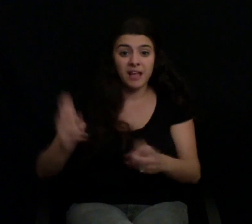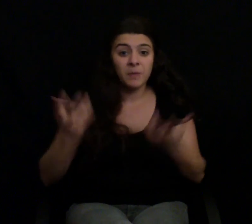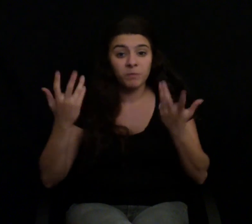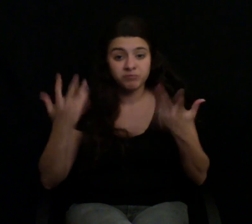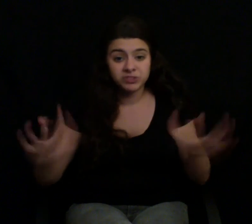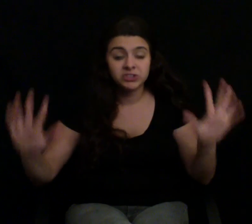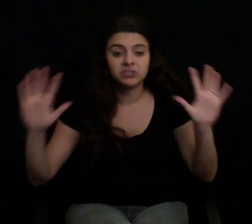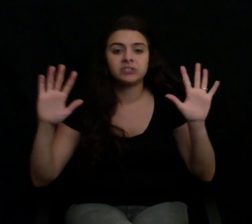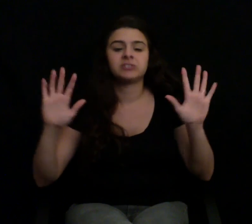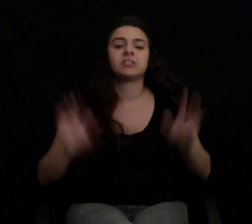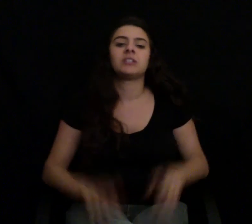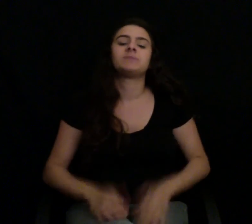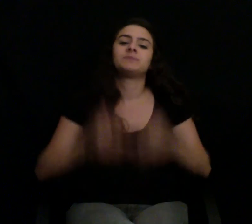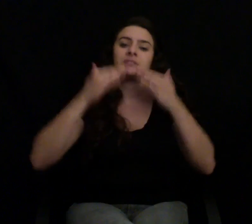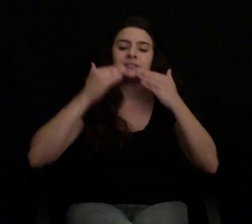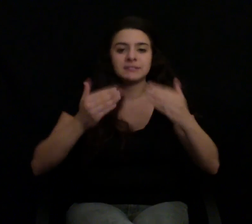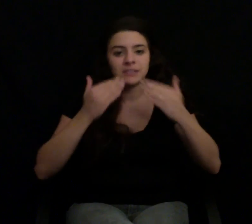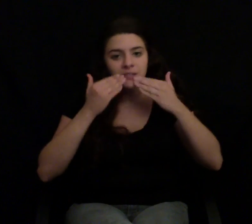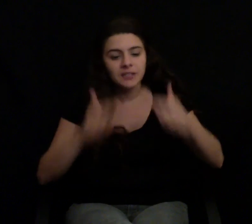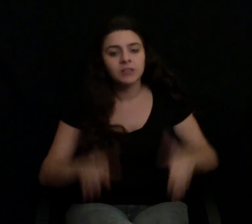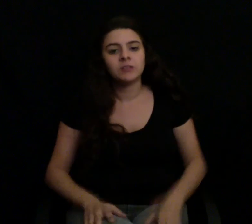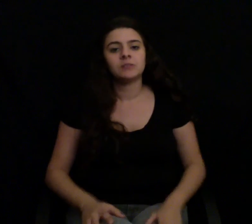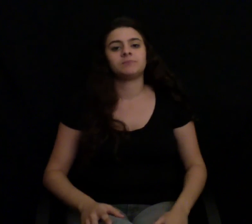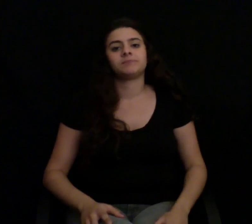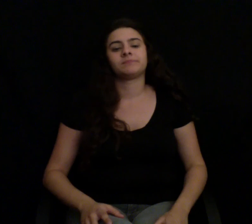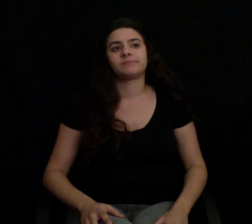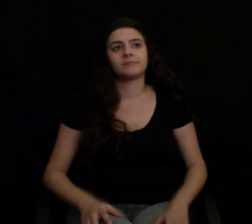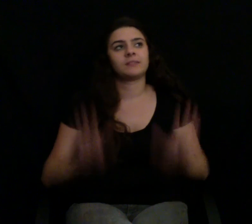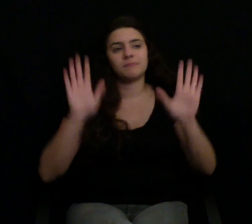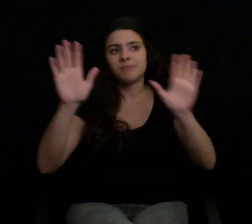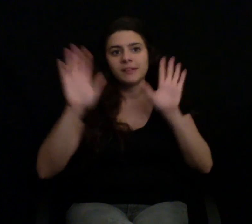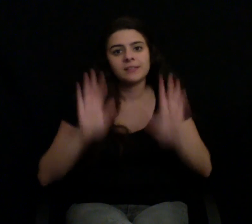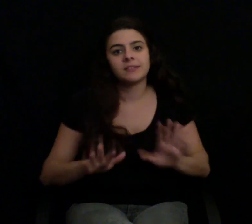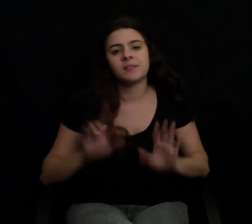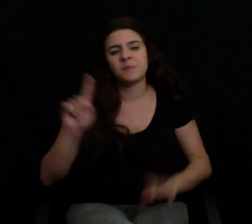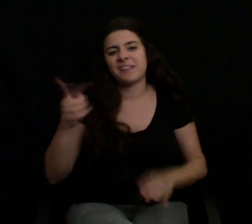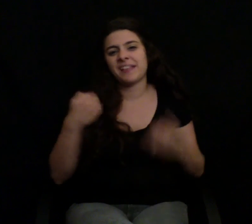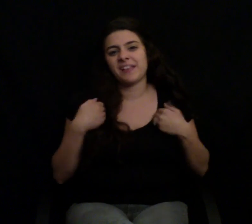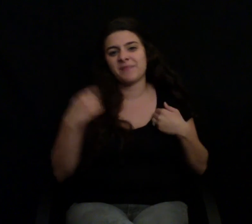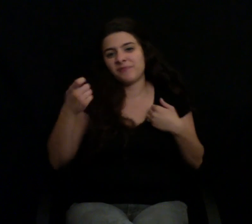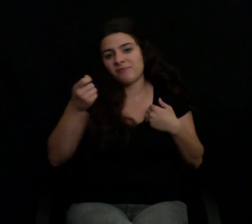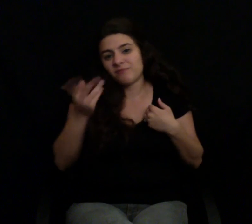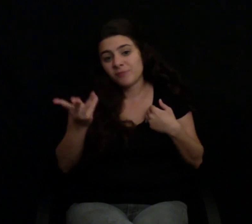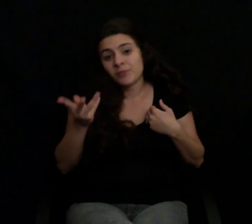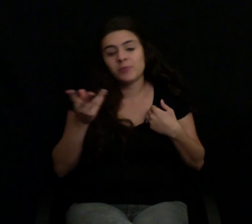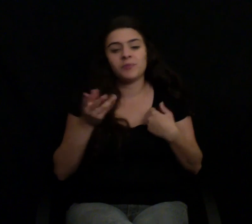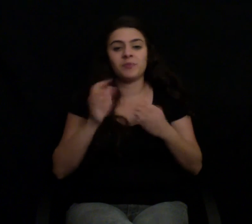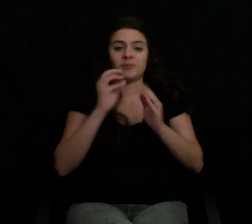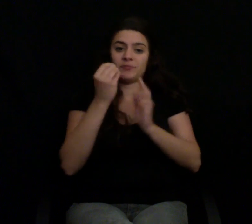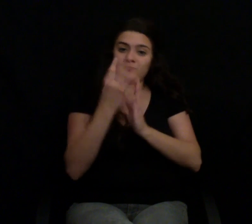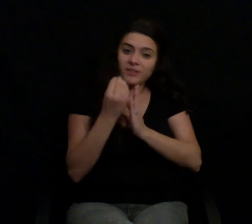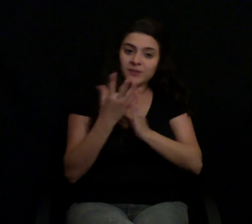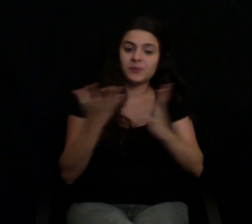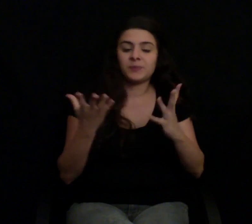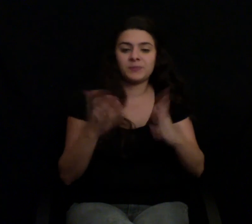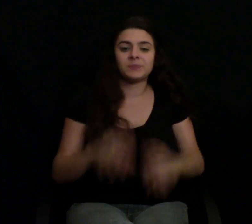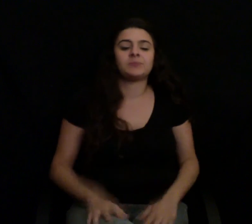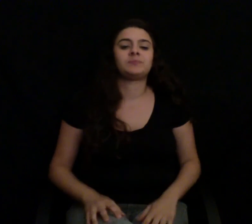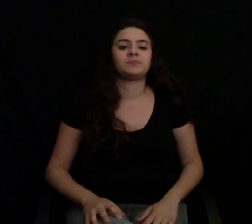I can't believe we're already a quarter of the way in. Well, a quarter of way into the year. Anyway, you all have made this possible. It reminds me so